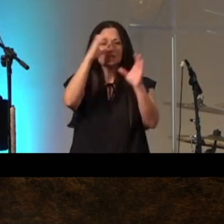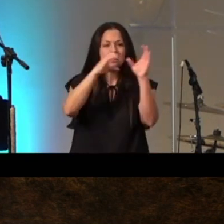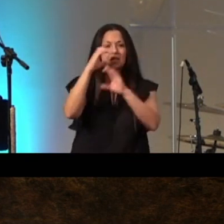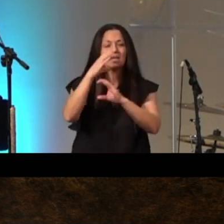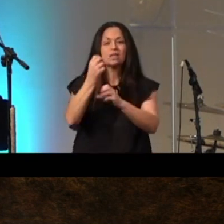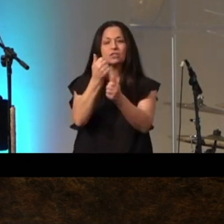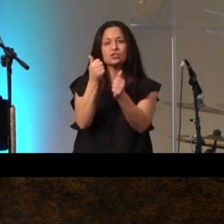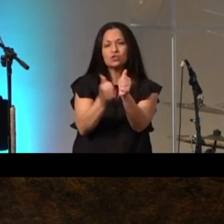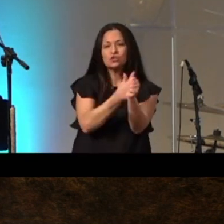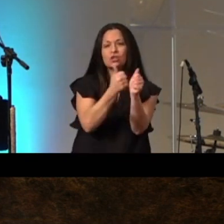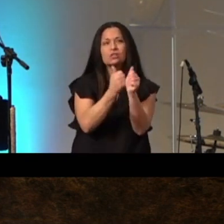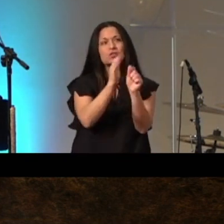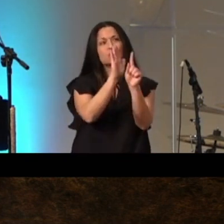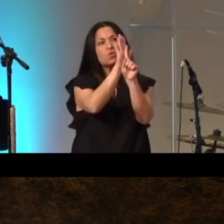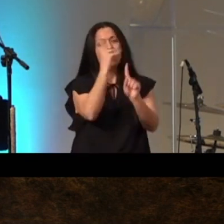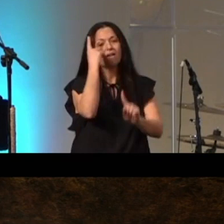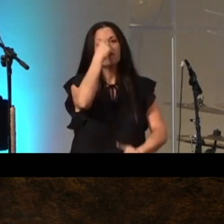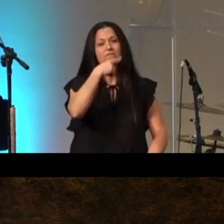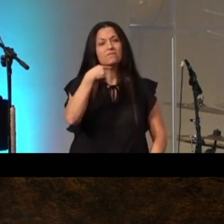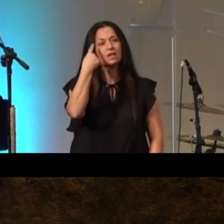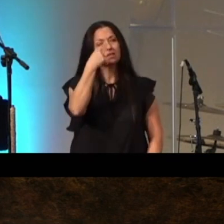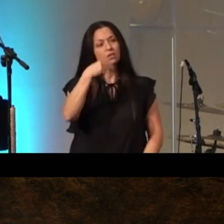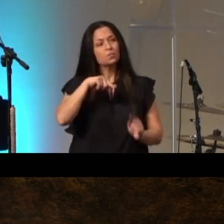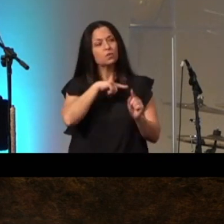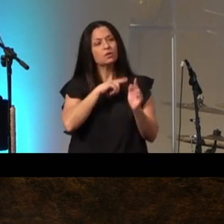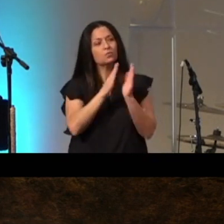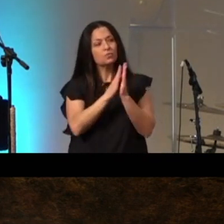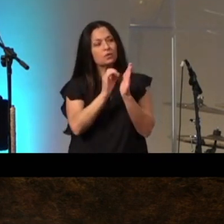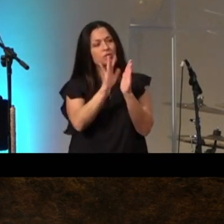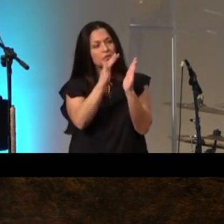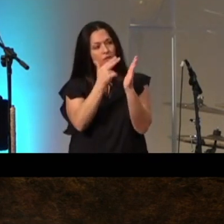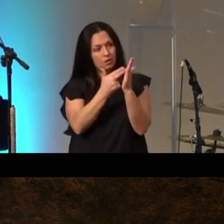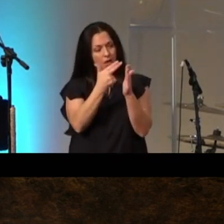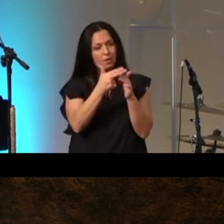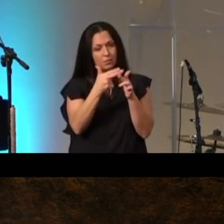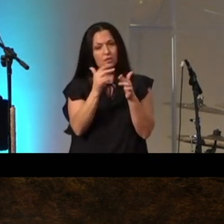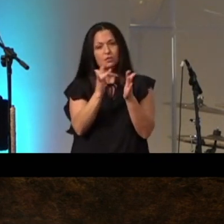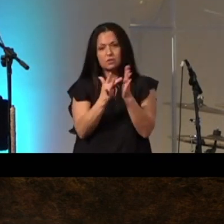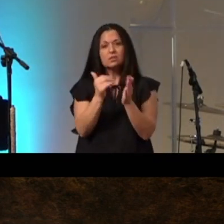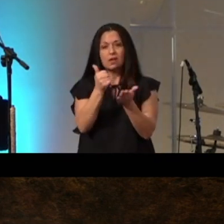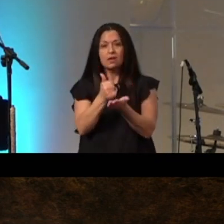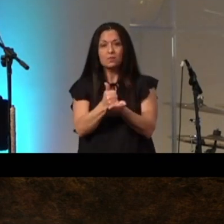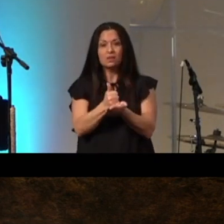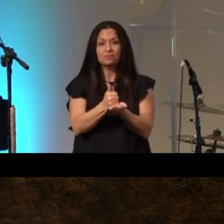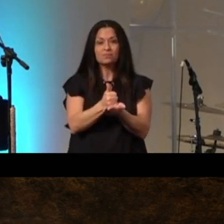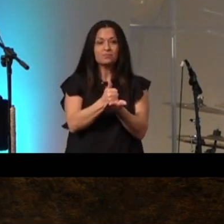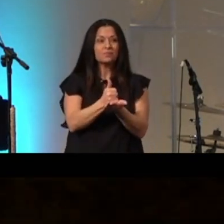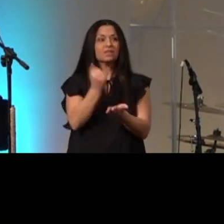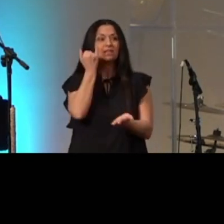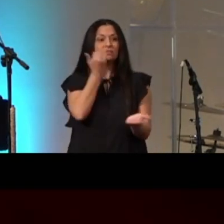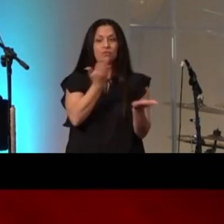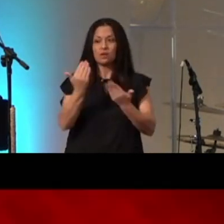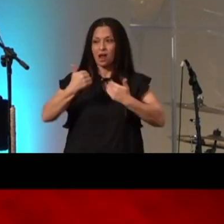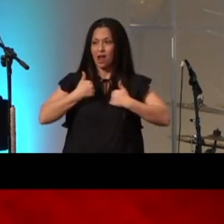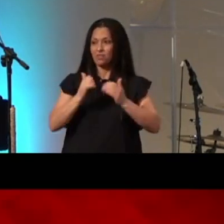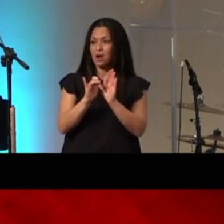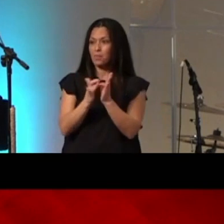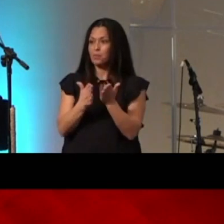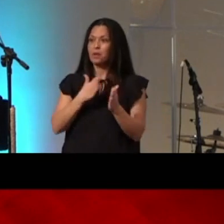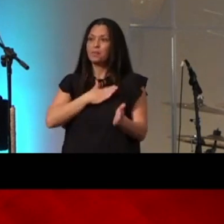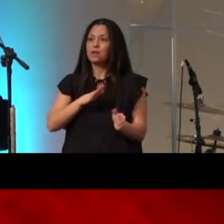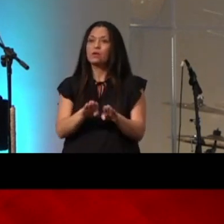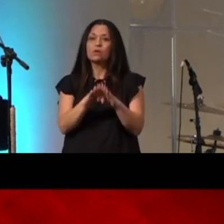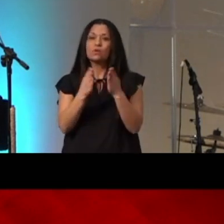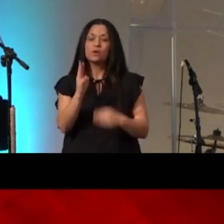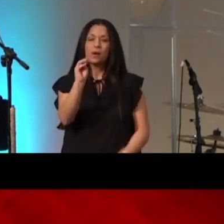chase after your face and we pray this in your name jesus amen if you have a bible uh turn with